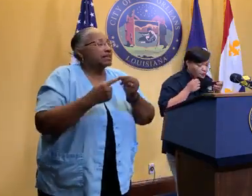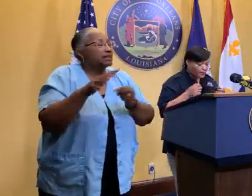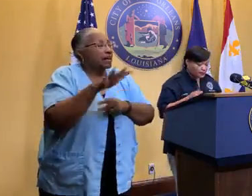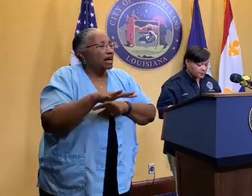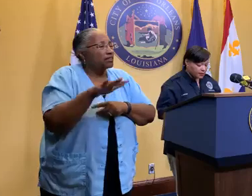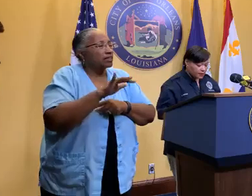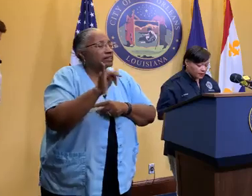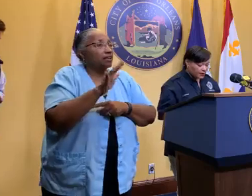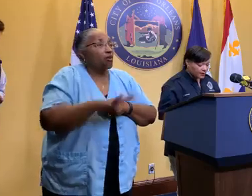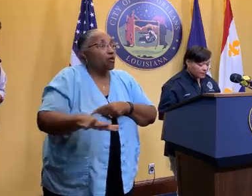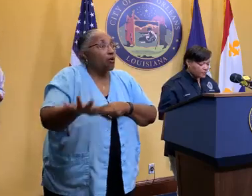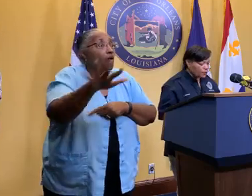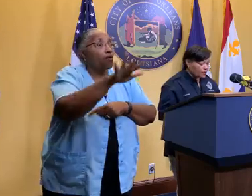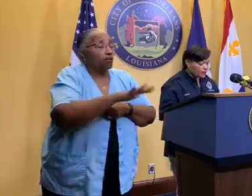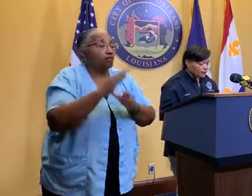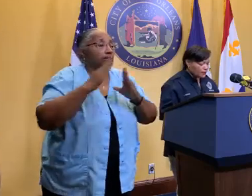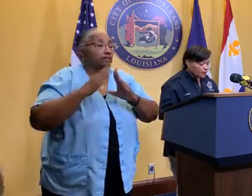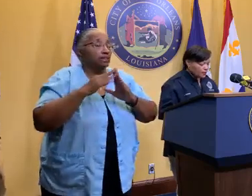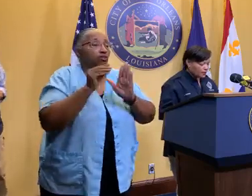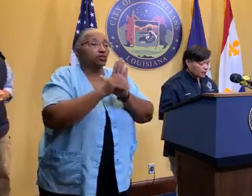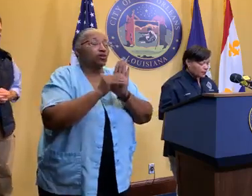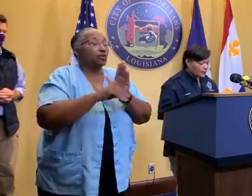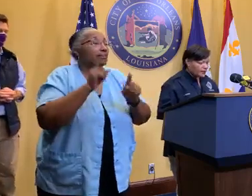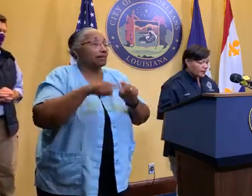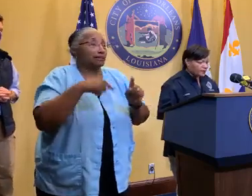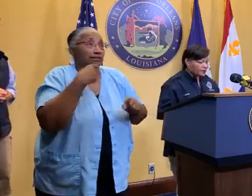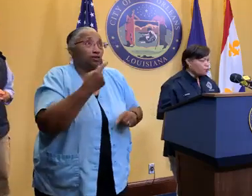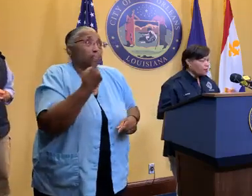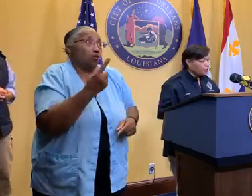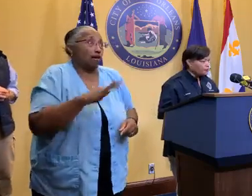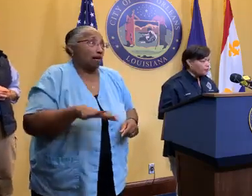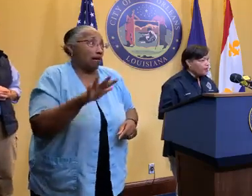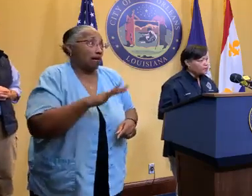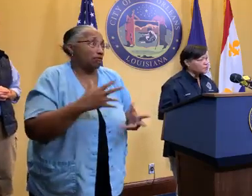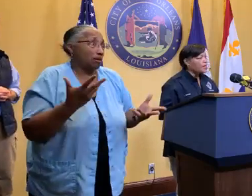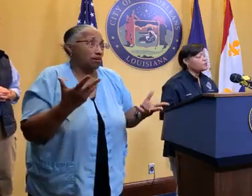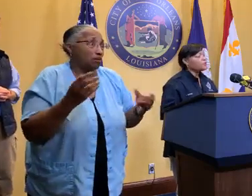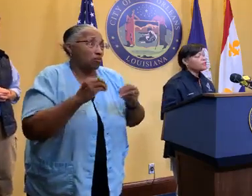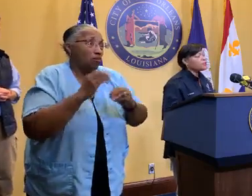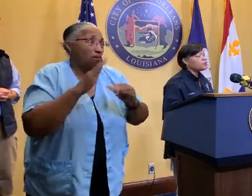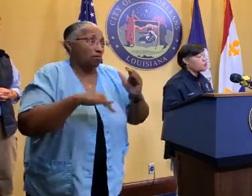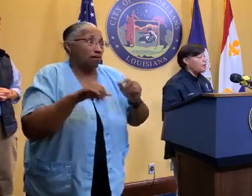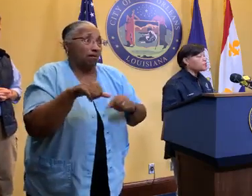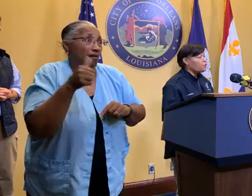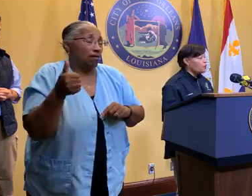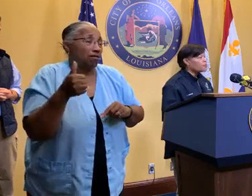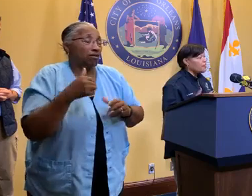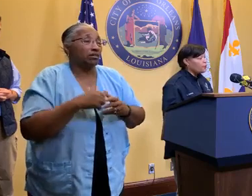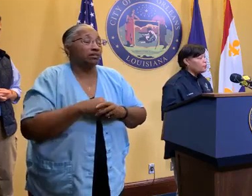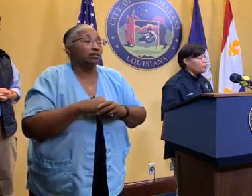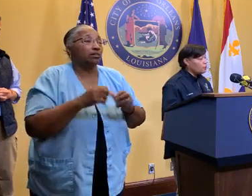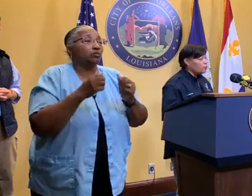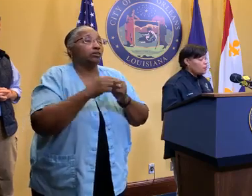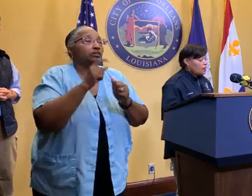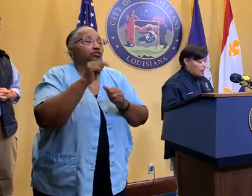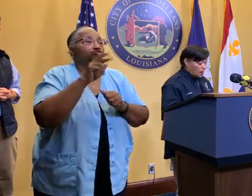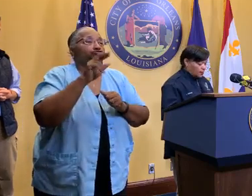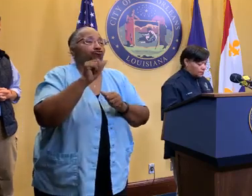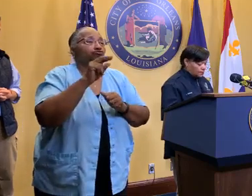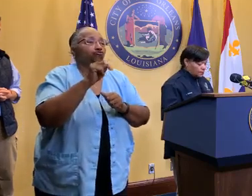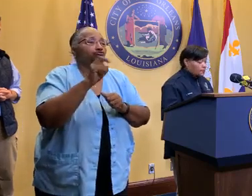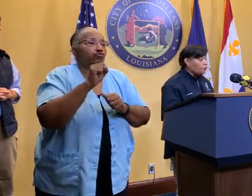really throughout the city, I can't give you one area that is greater than others as it relates to Transformers that we knew.